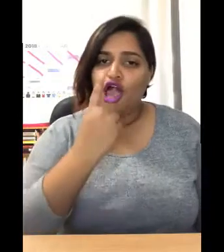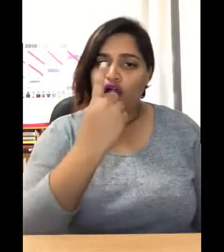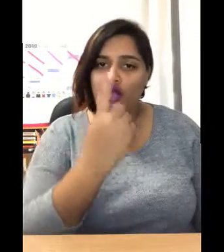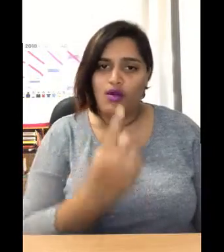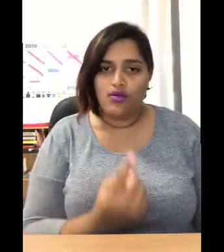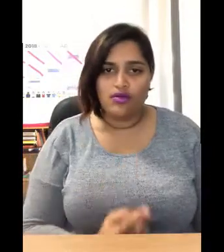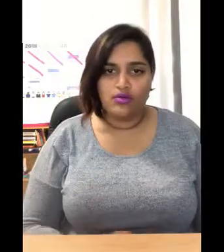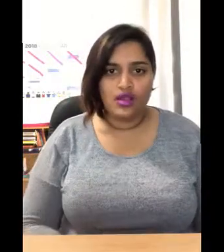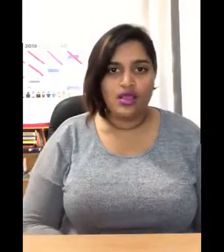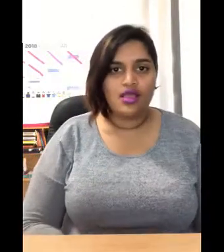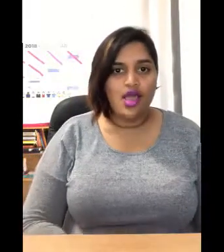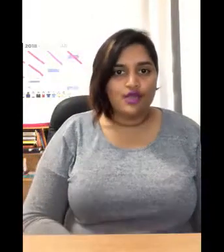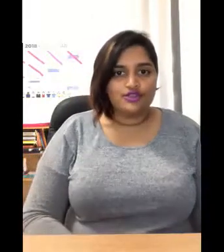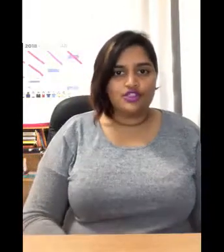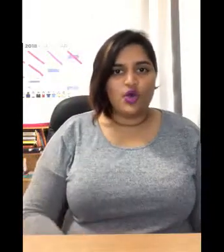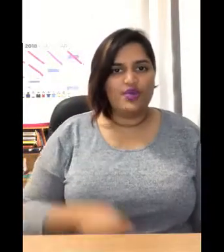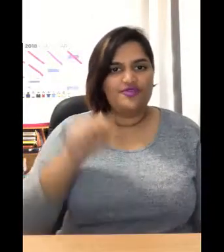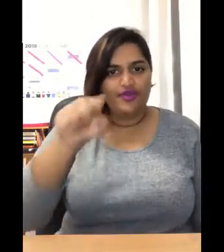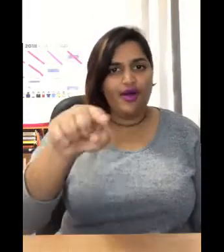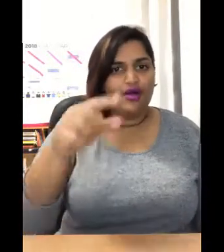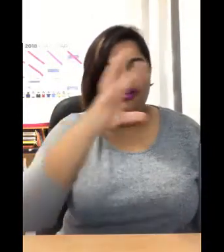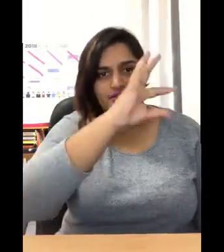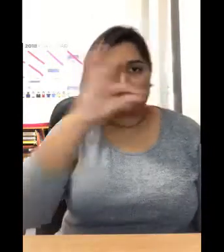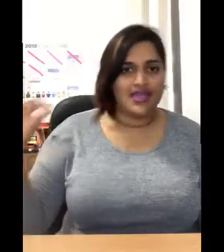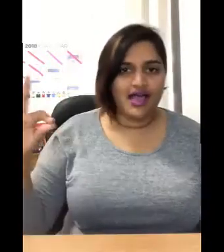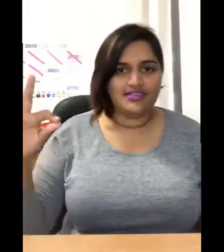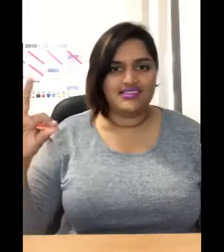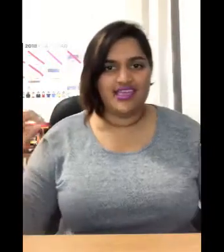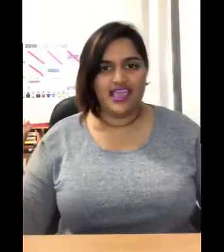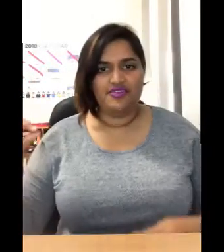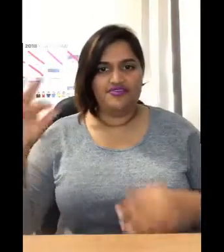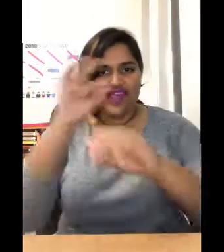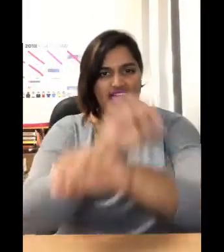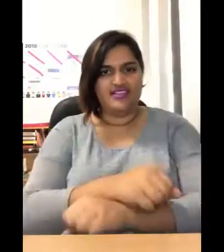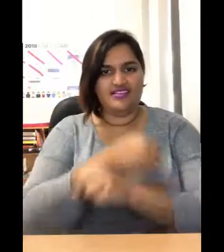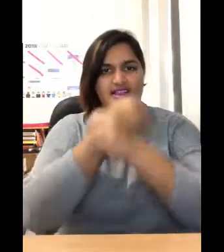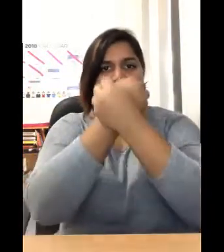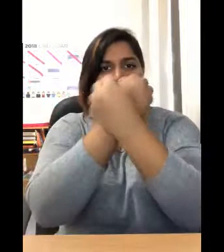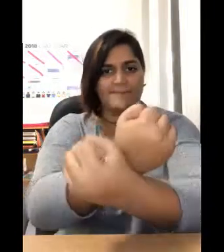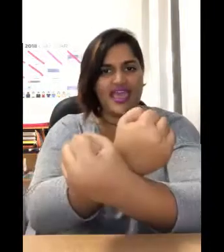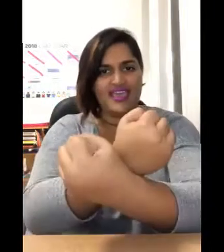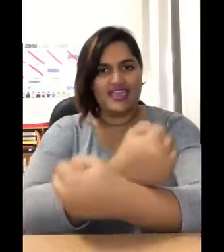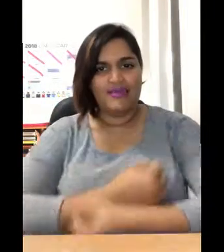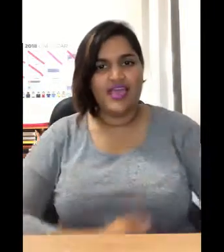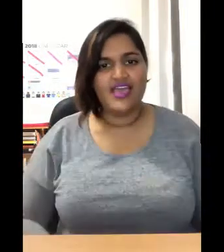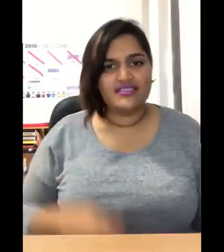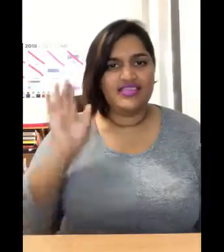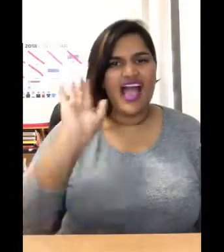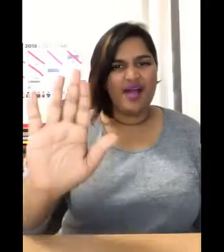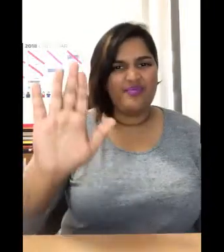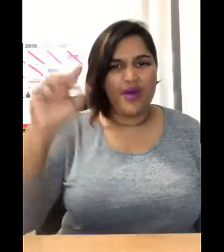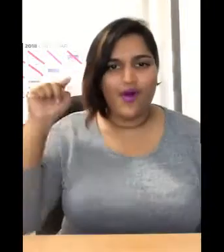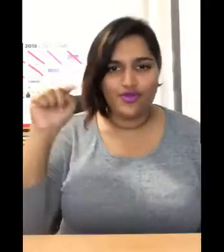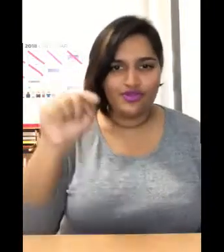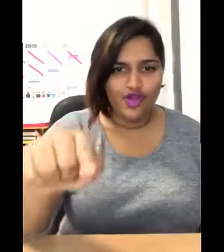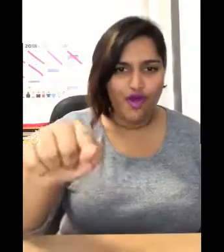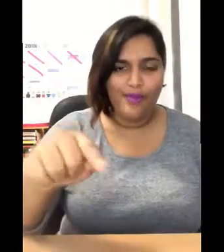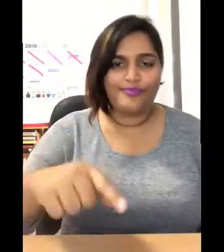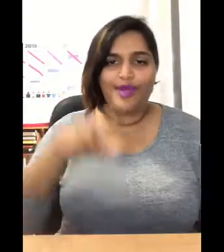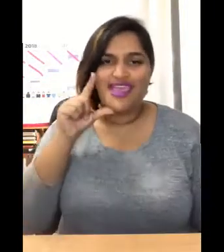So before you stop pretending, baby, stop all your pretending.